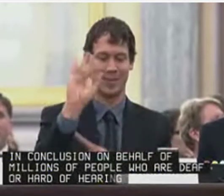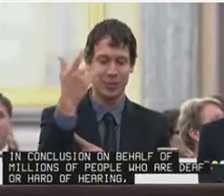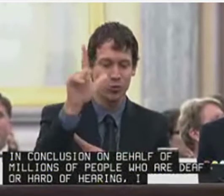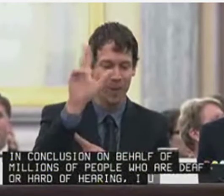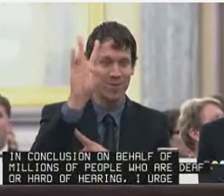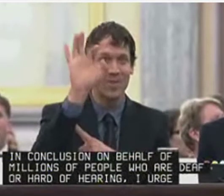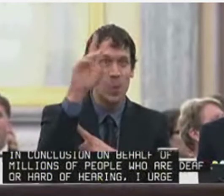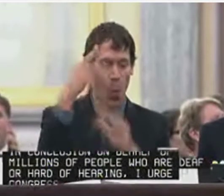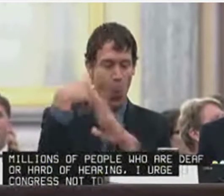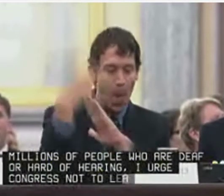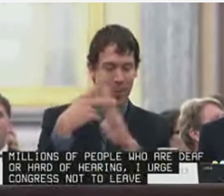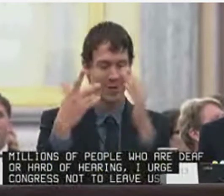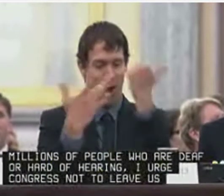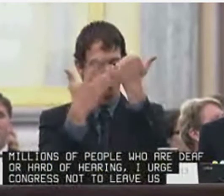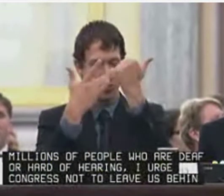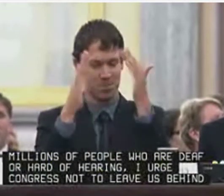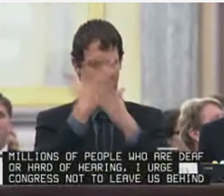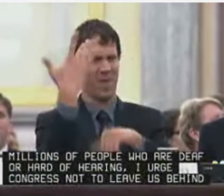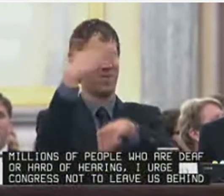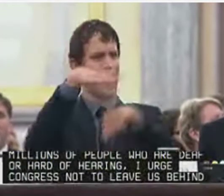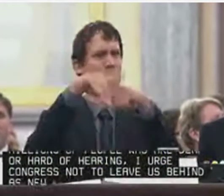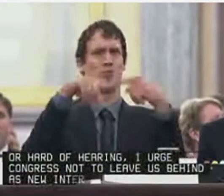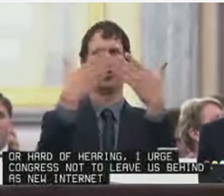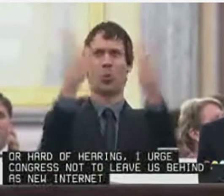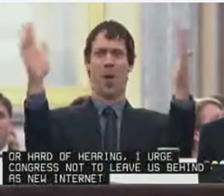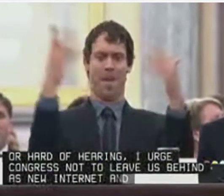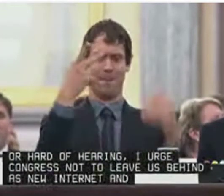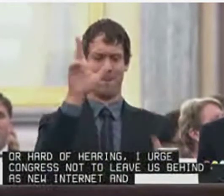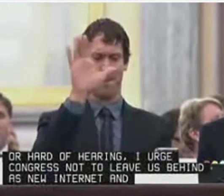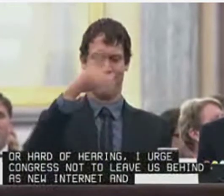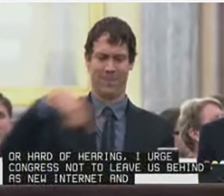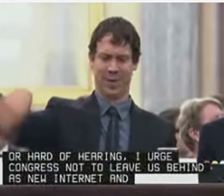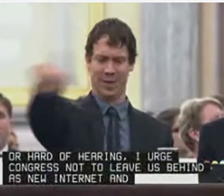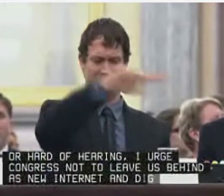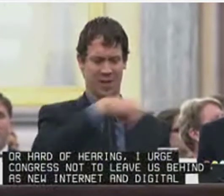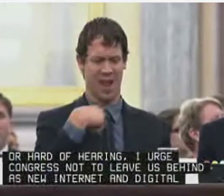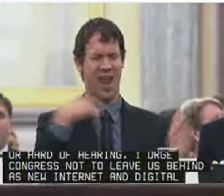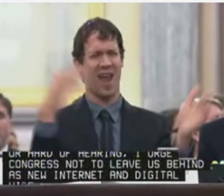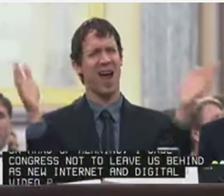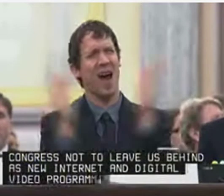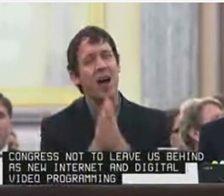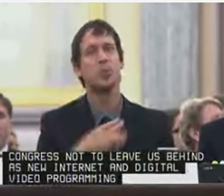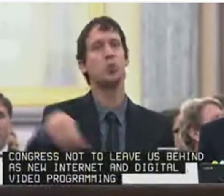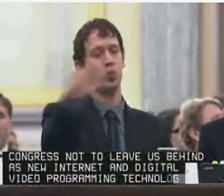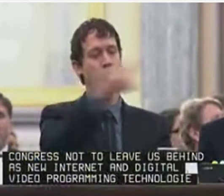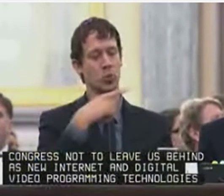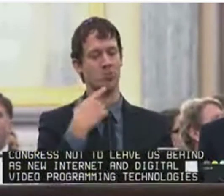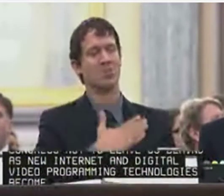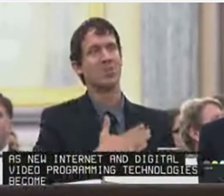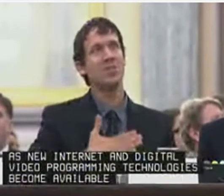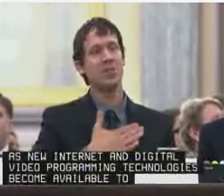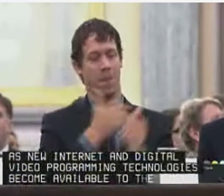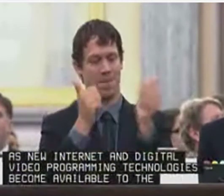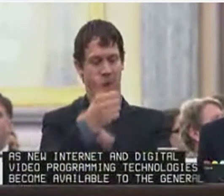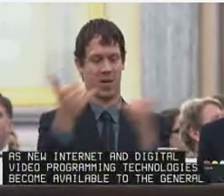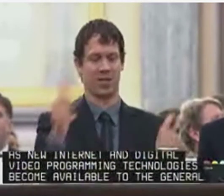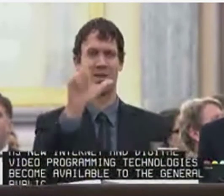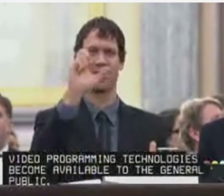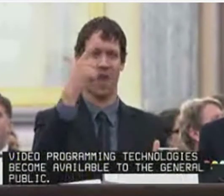as new Internet and digital video programming technologies become available to the general public. I ask you to pass legislation